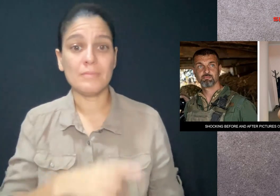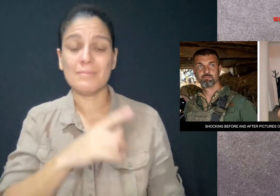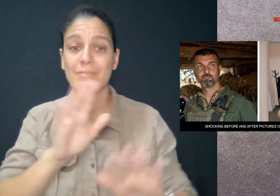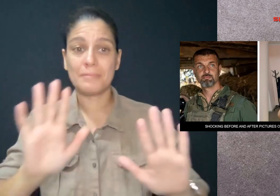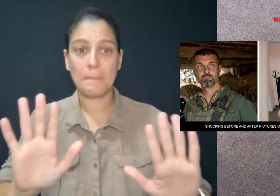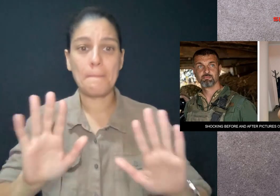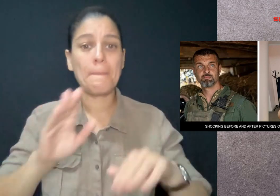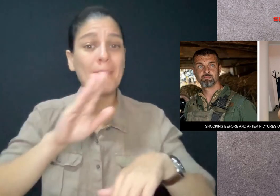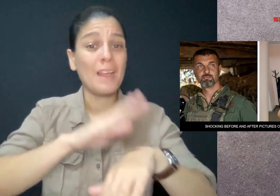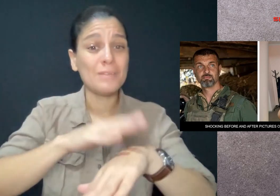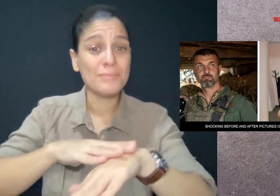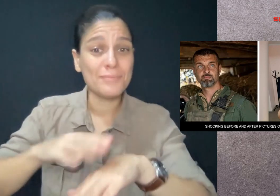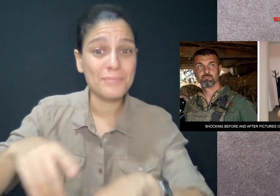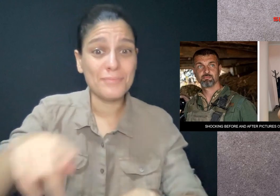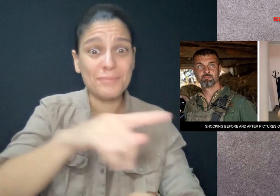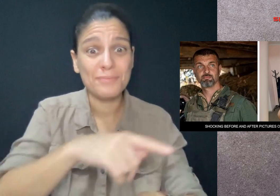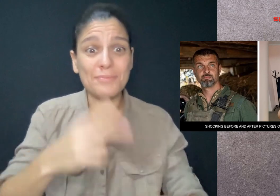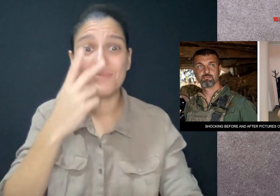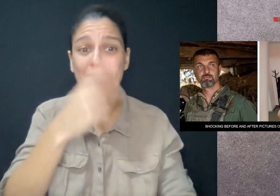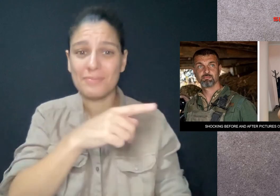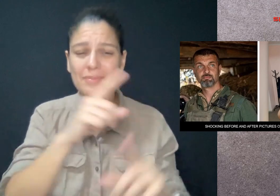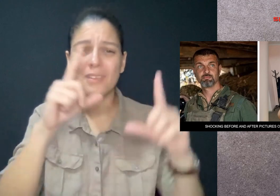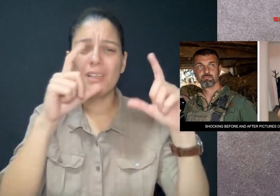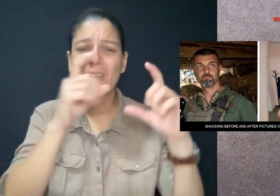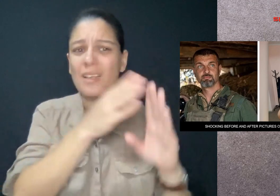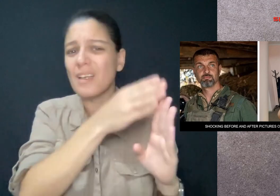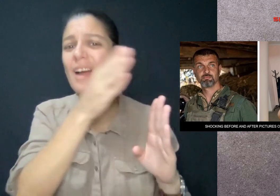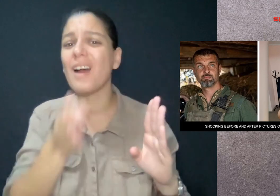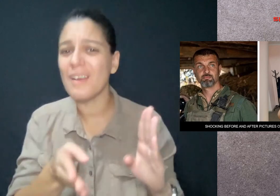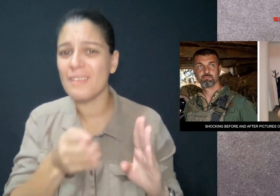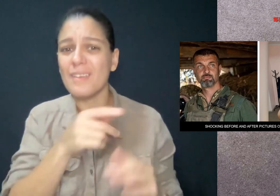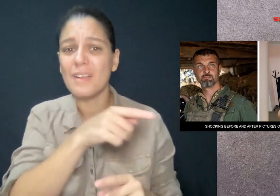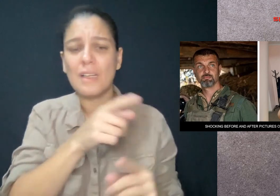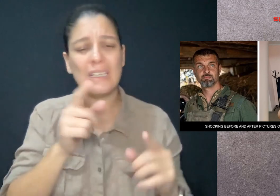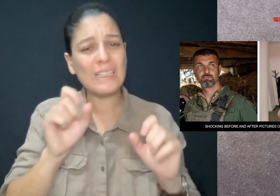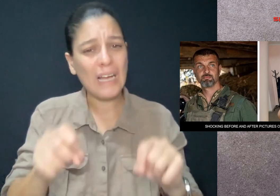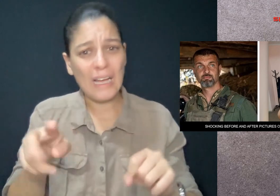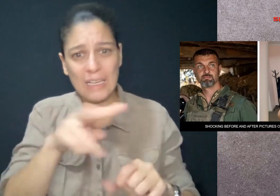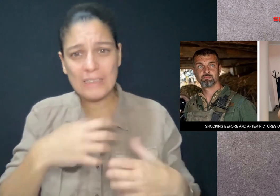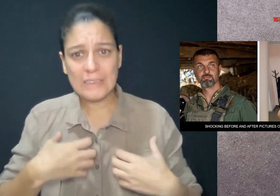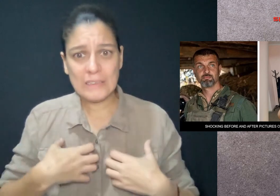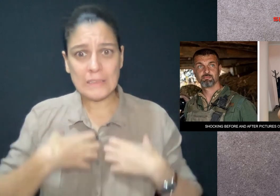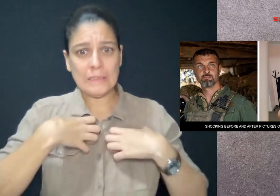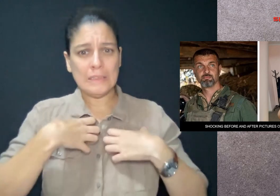And we want to warn you the after picture may be disturbing to some viewers.